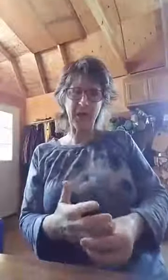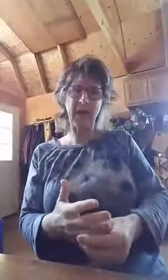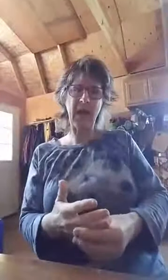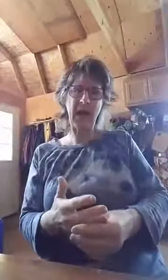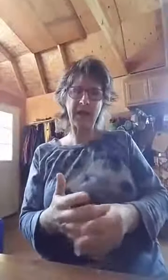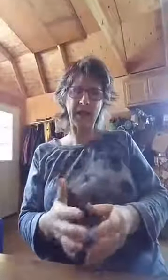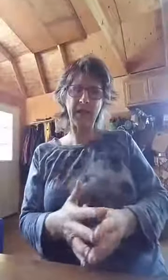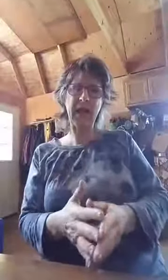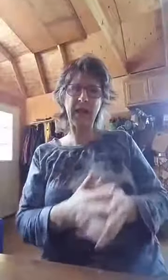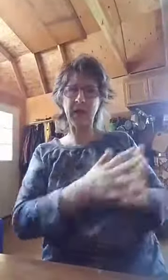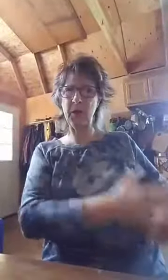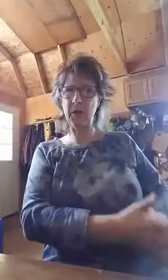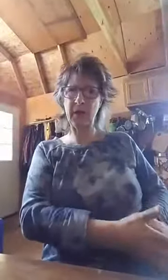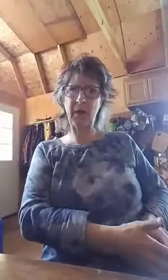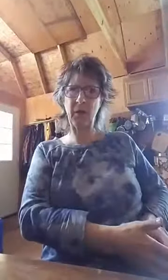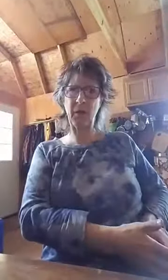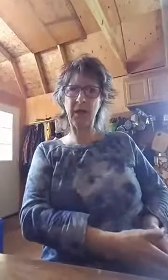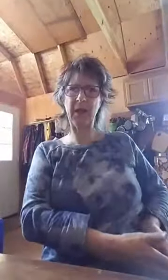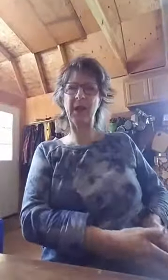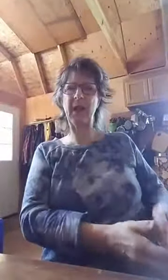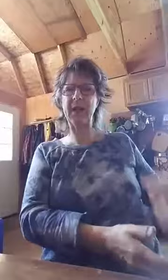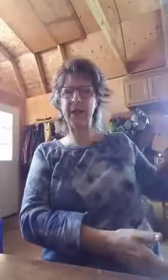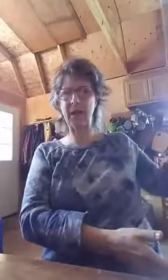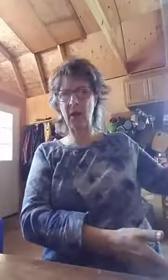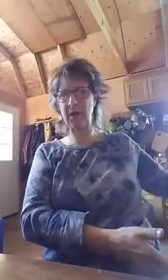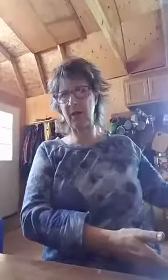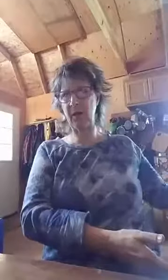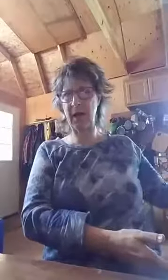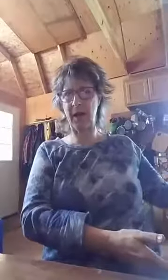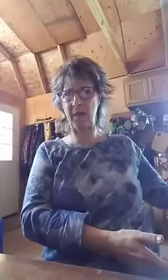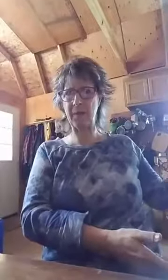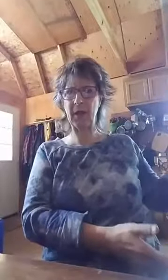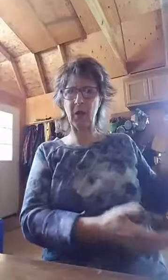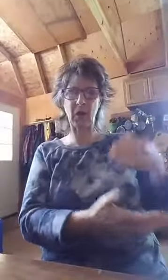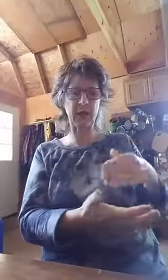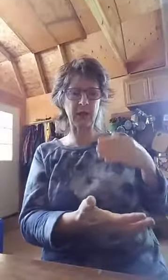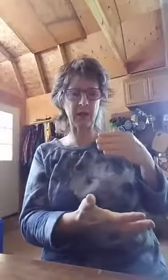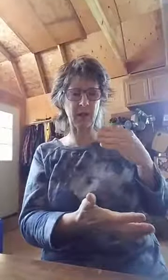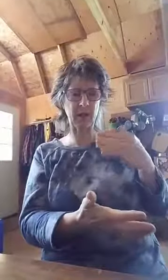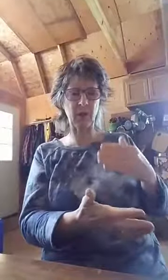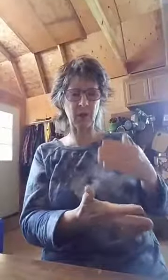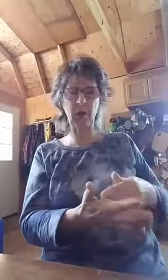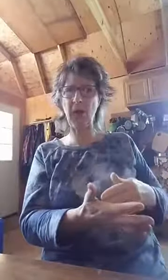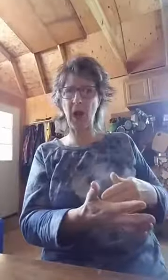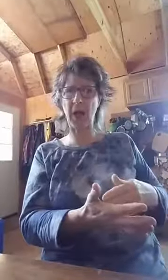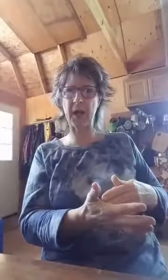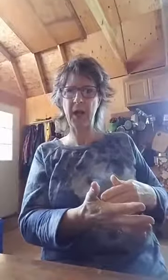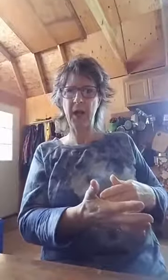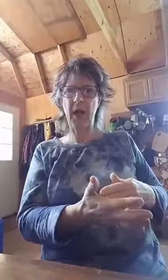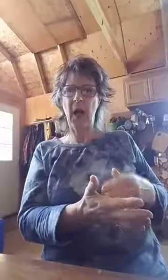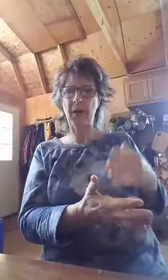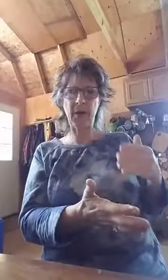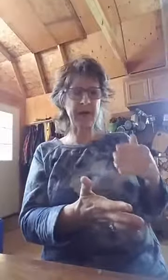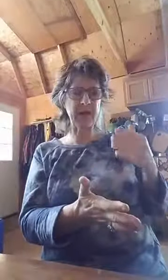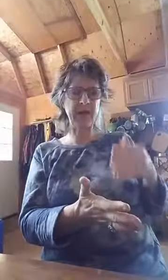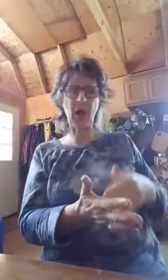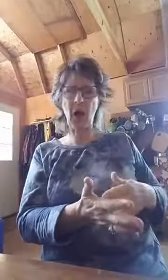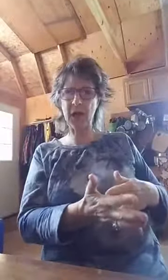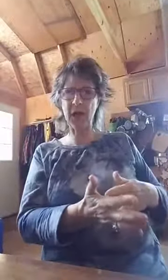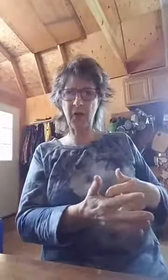me as I've taken communion every morning. And then I sent the hosts of heaven out according to the word of God. I remind them that they hearken to